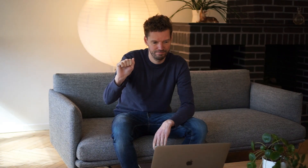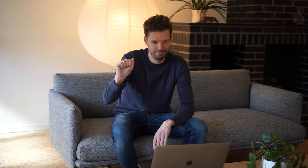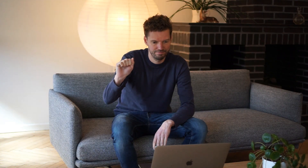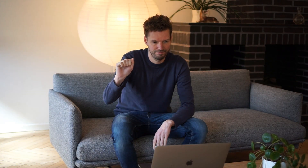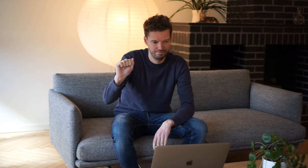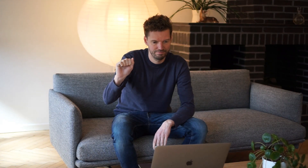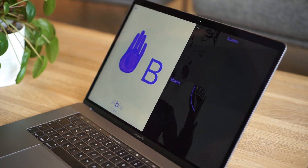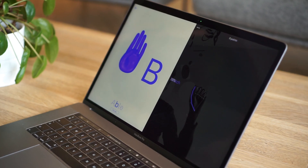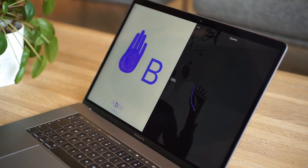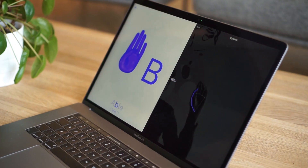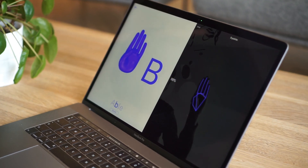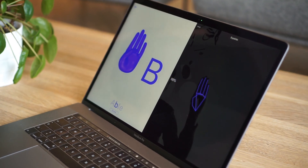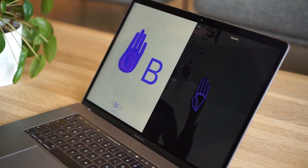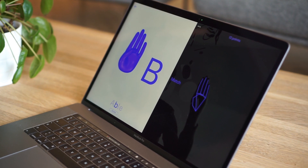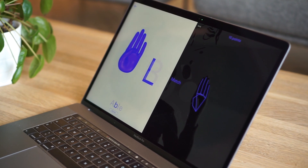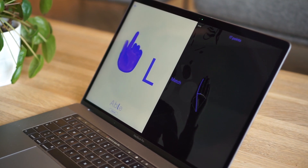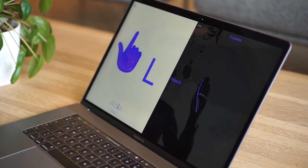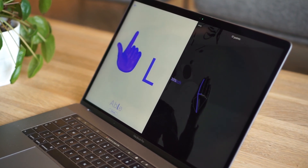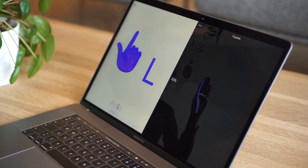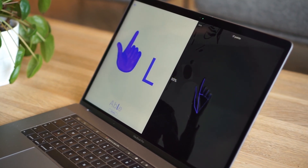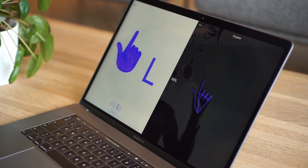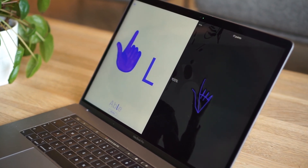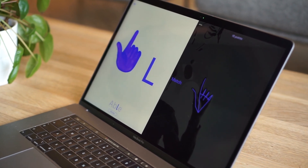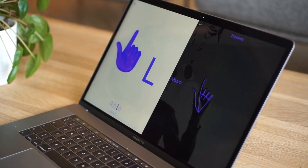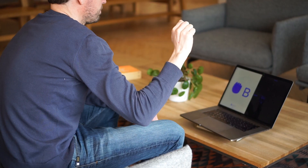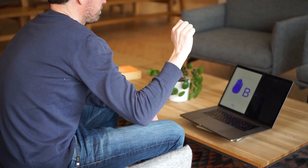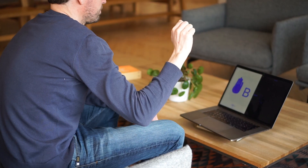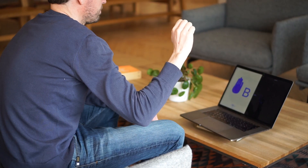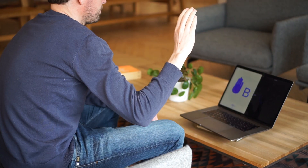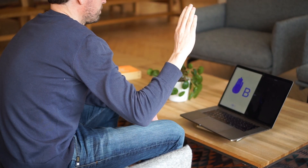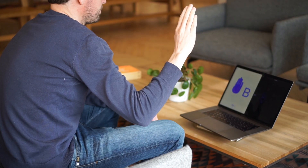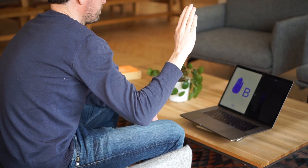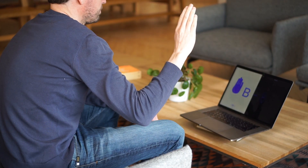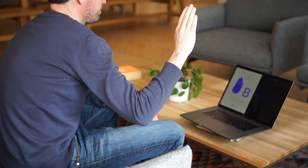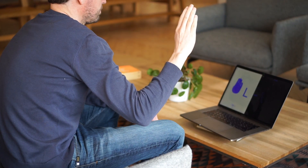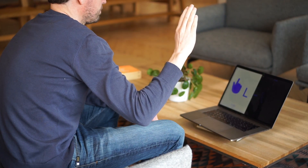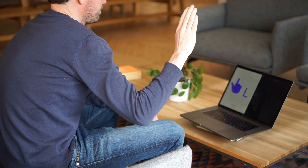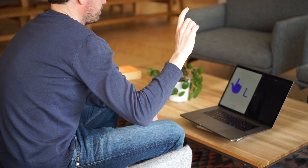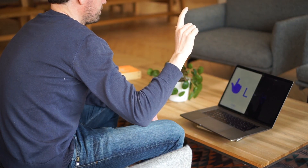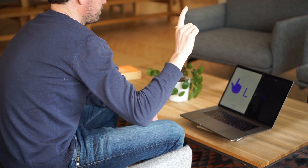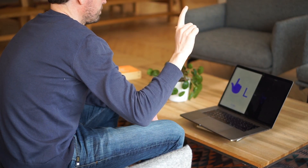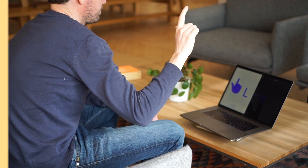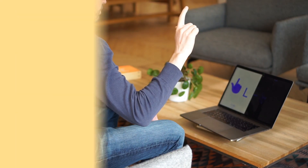webcam and machine learning to analyze your hand shapes so that you can learn to sign the ASL alphabet correctly.